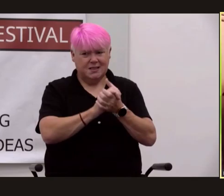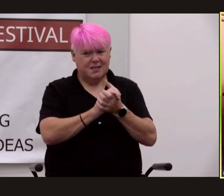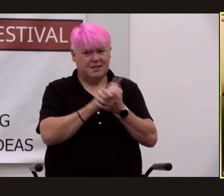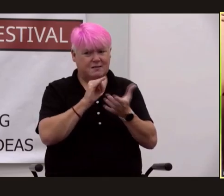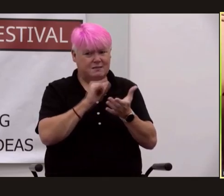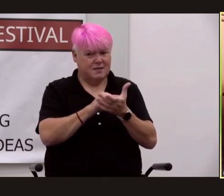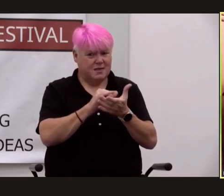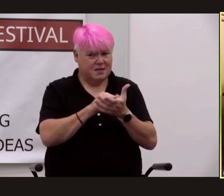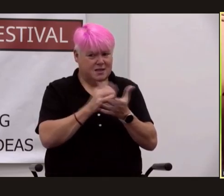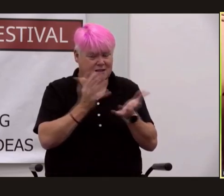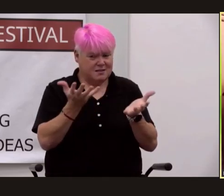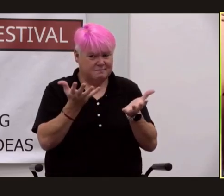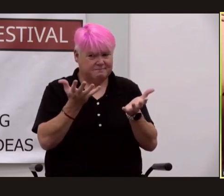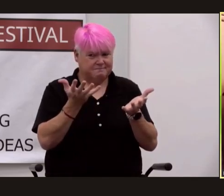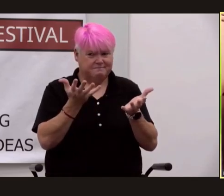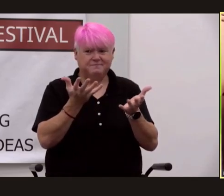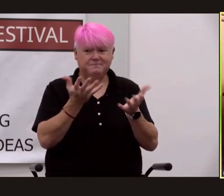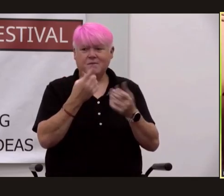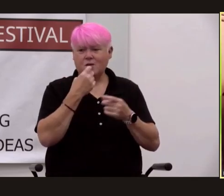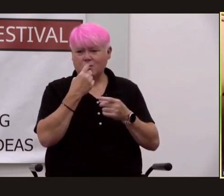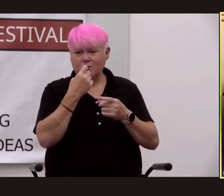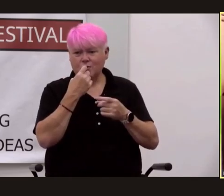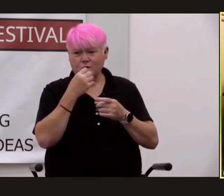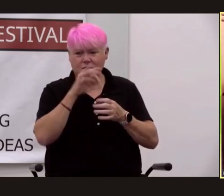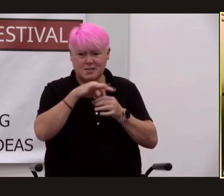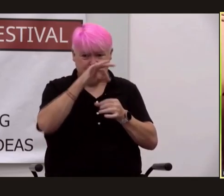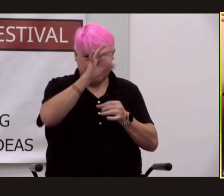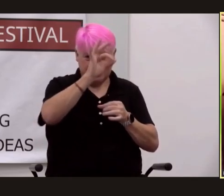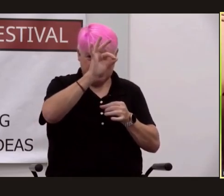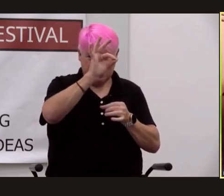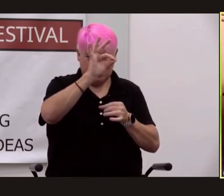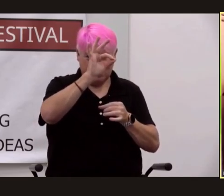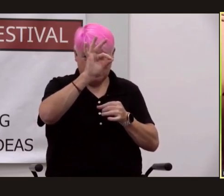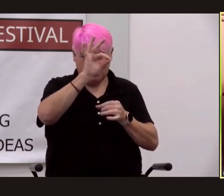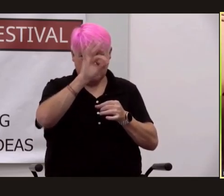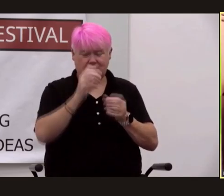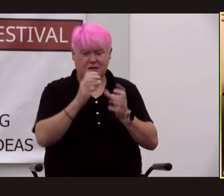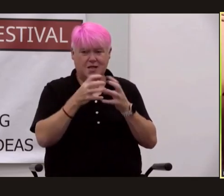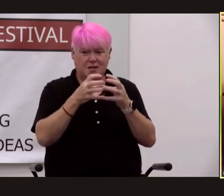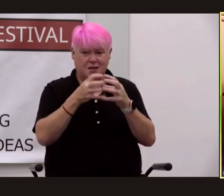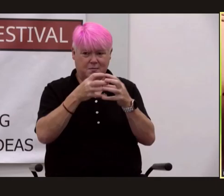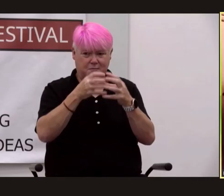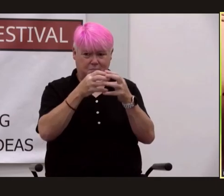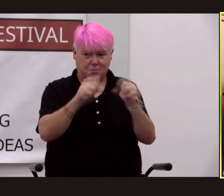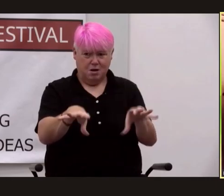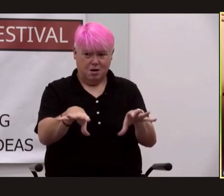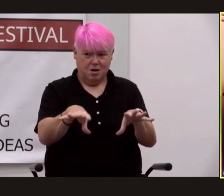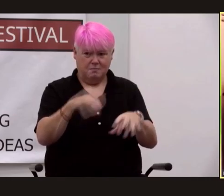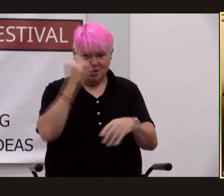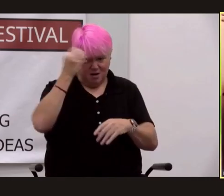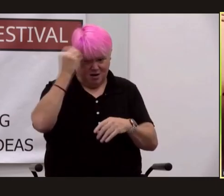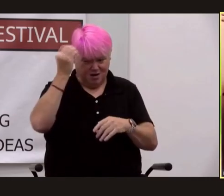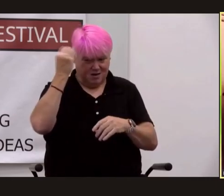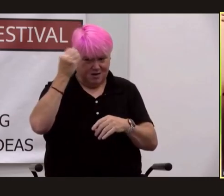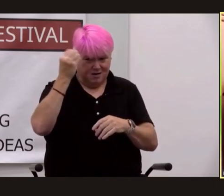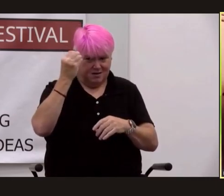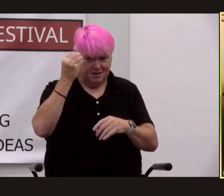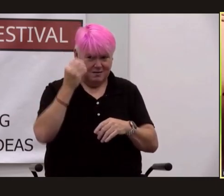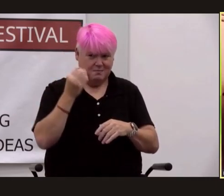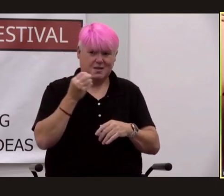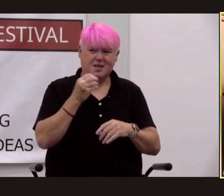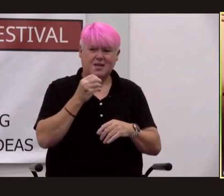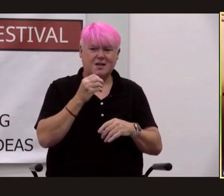kistiakowski who was spearheading a revolutionary implosion bomb approach oppie hardly in the mood for another